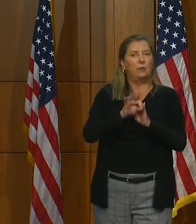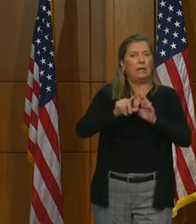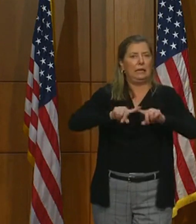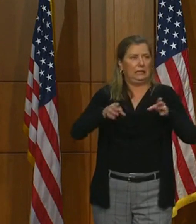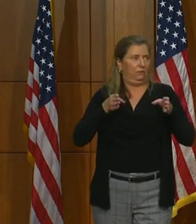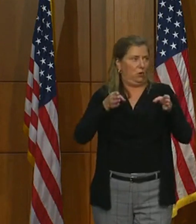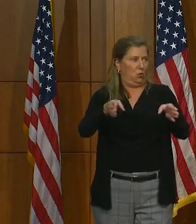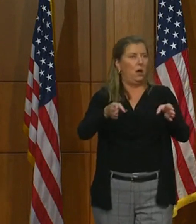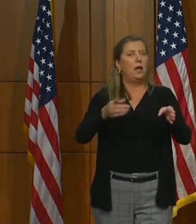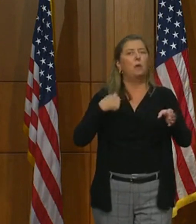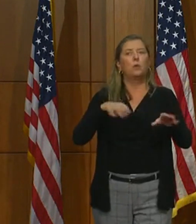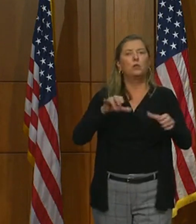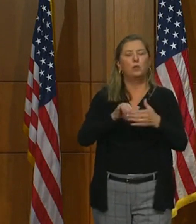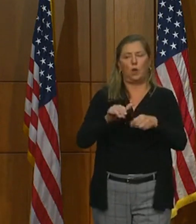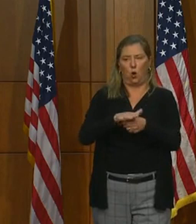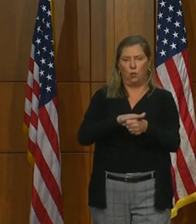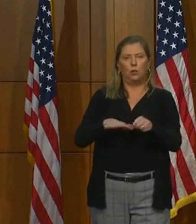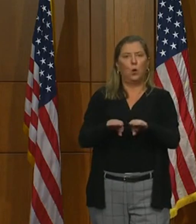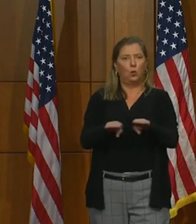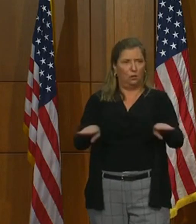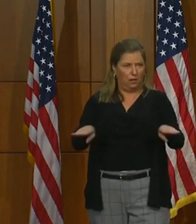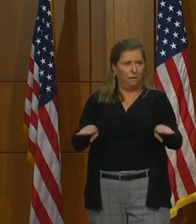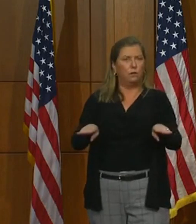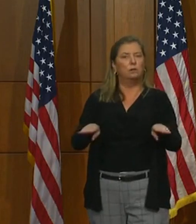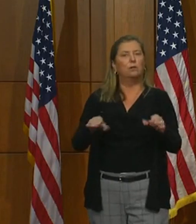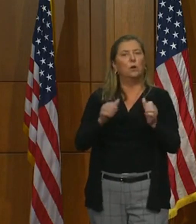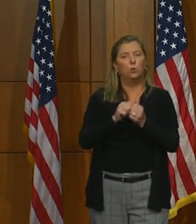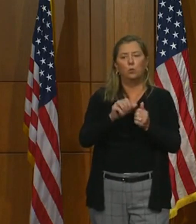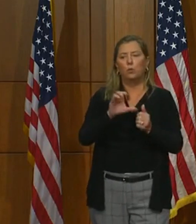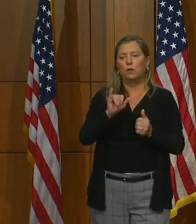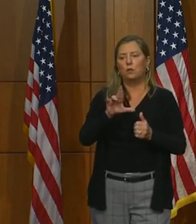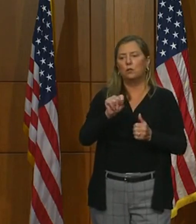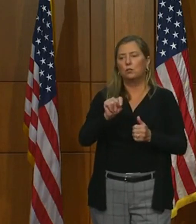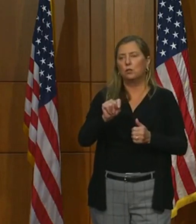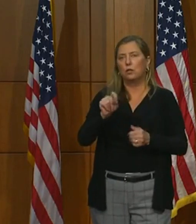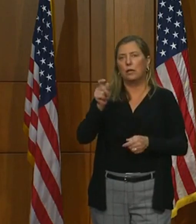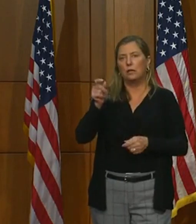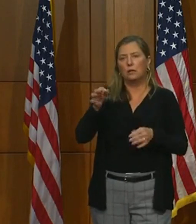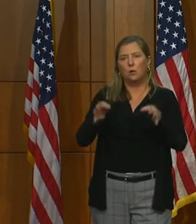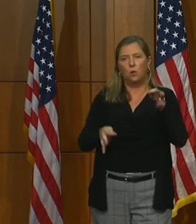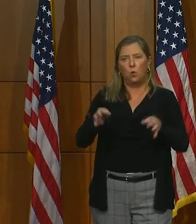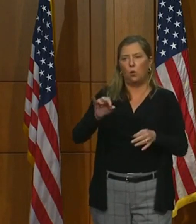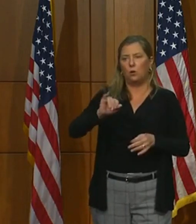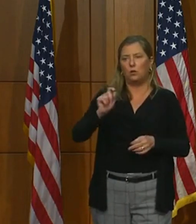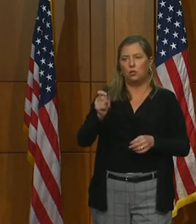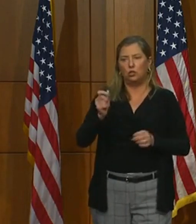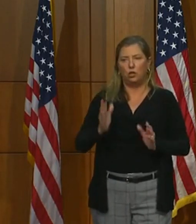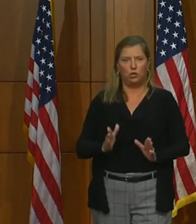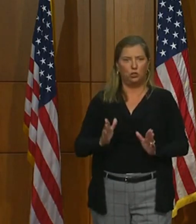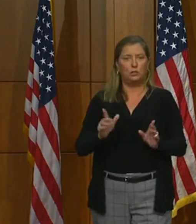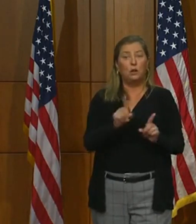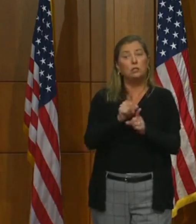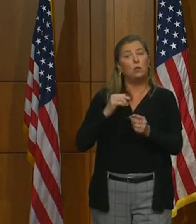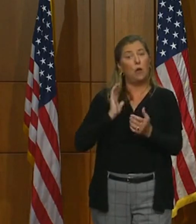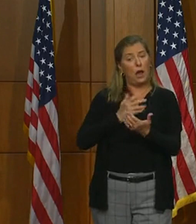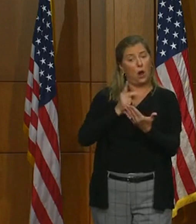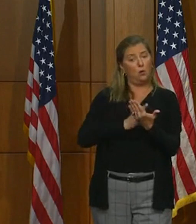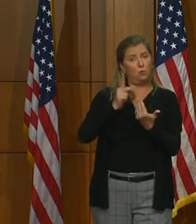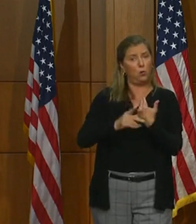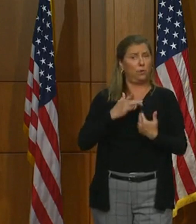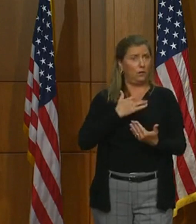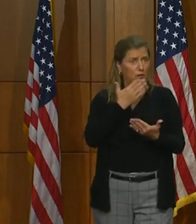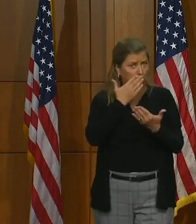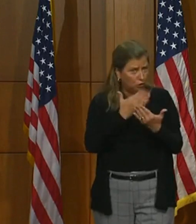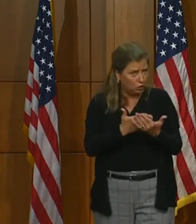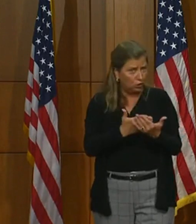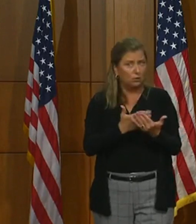avenue. We want to do it at the local level. With our circuit court judges. And we also have a program that we think is going to be very good. And